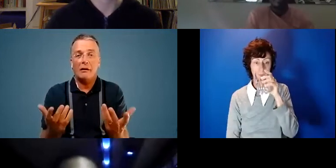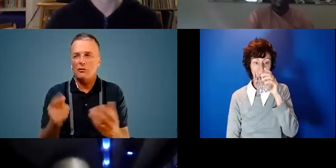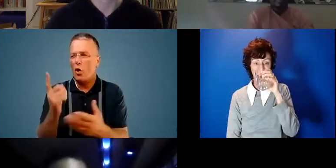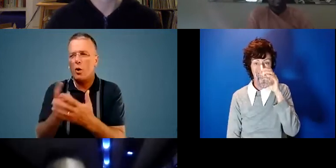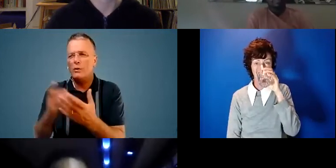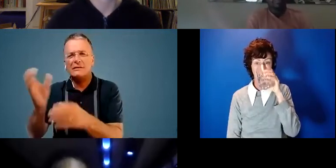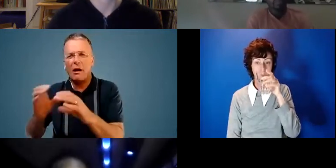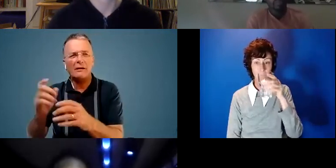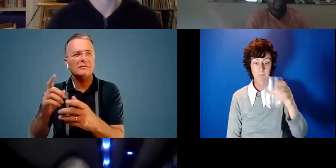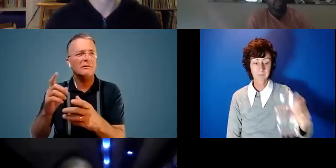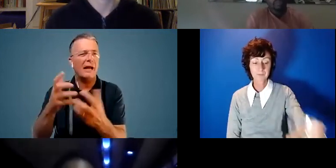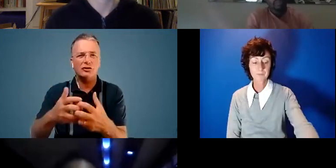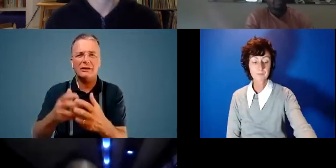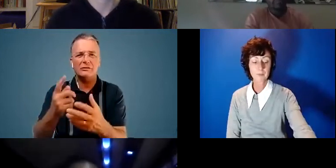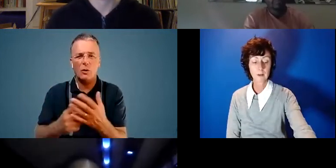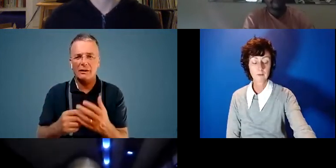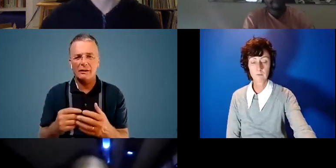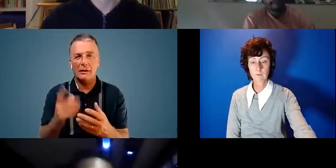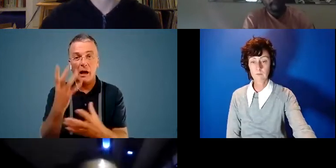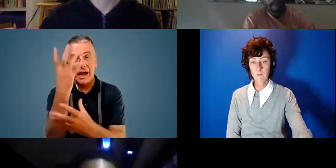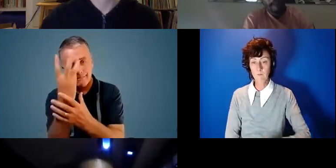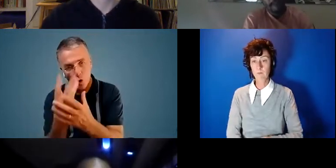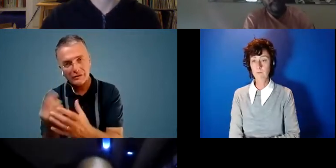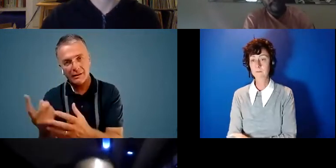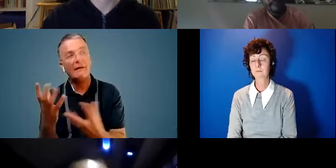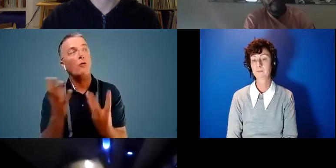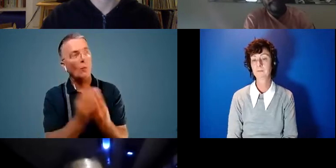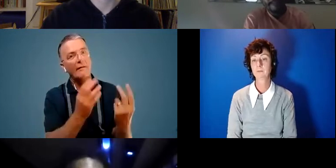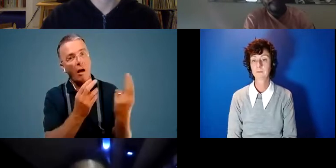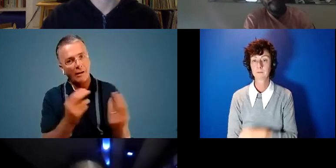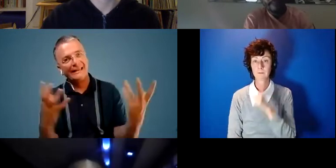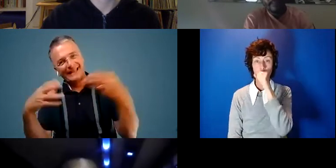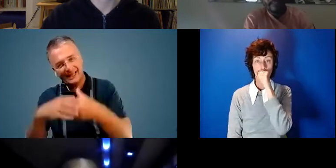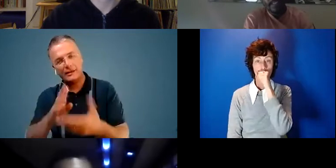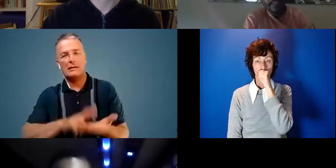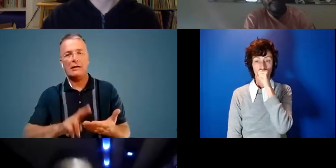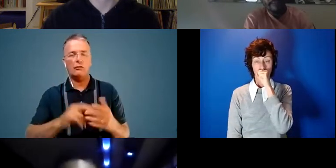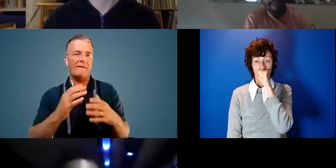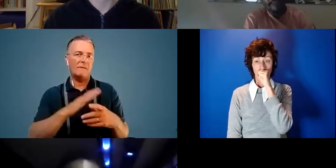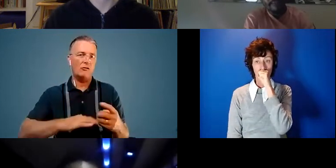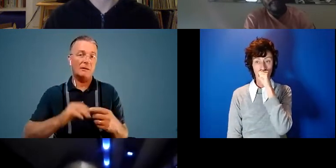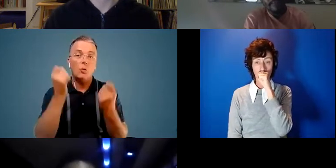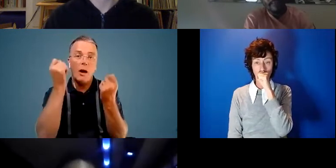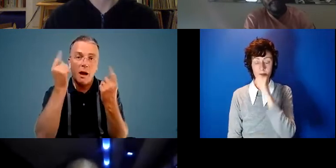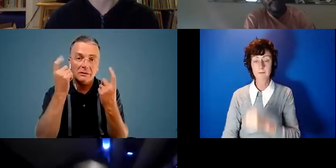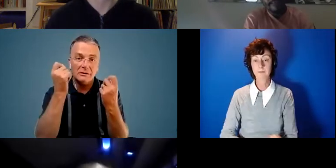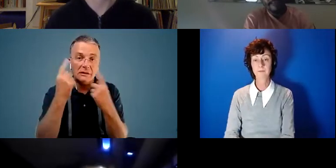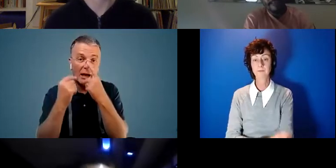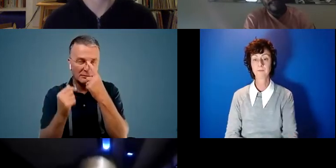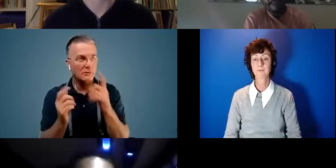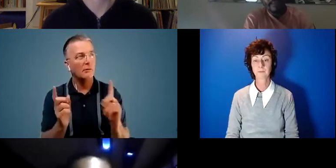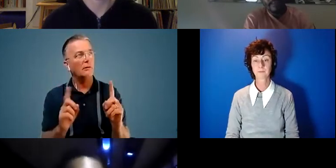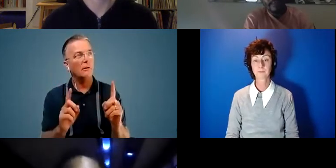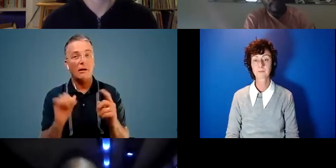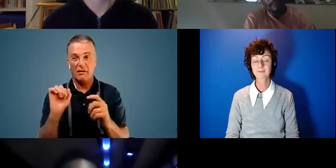and engineers immerse themselves with artists in natural environments to understand their